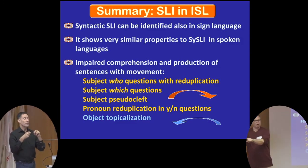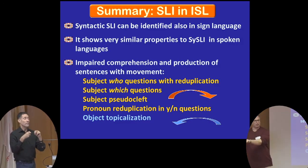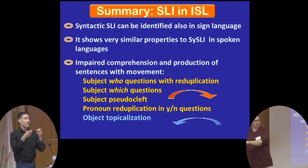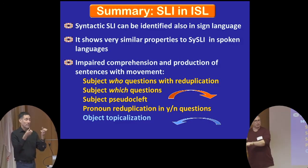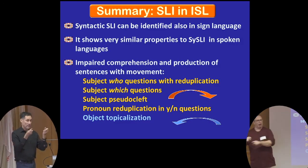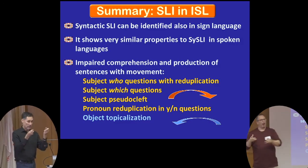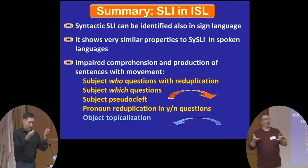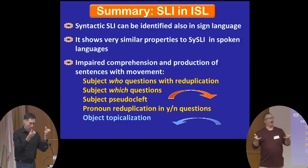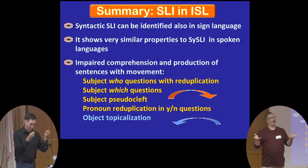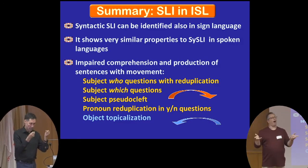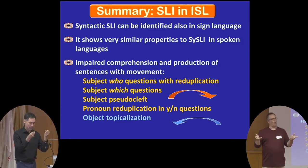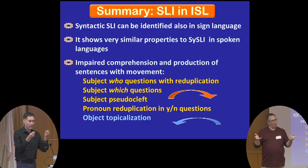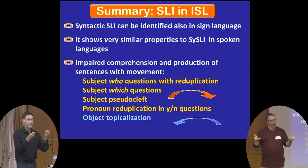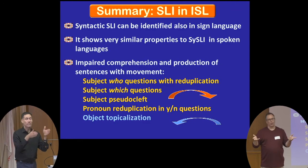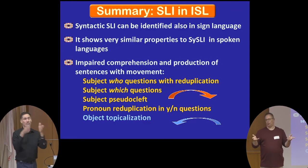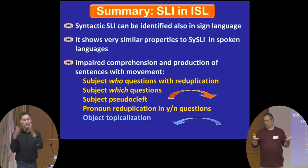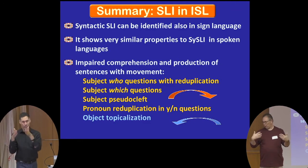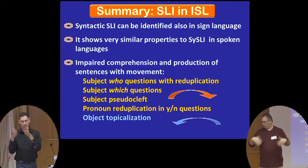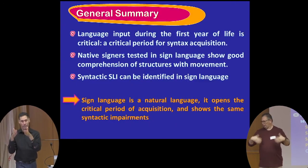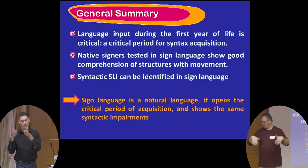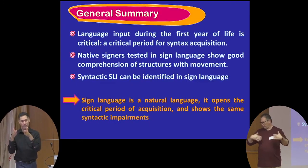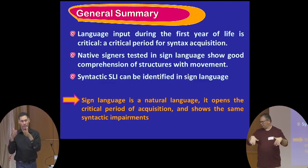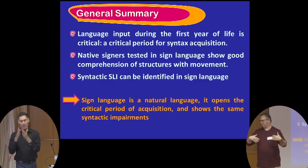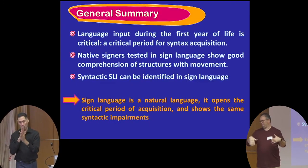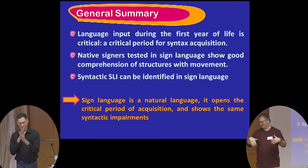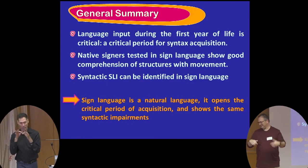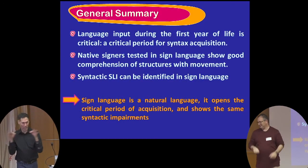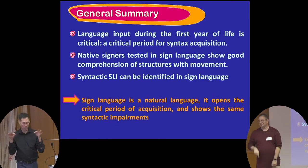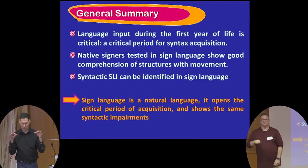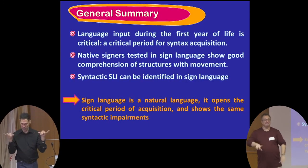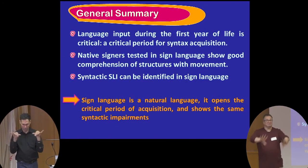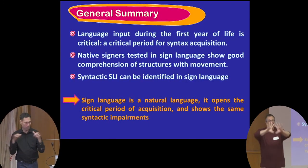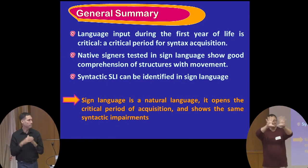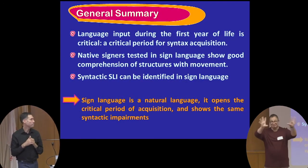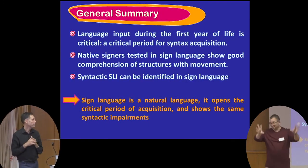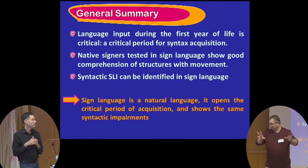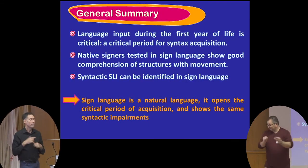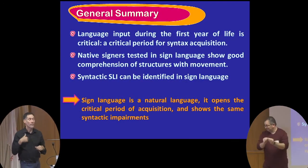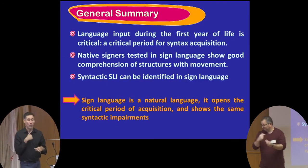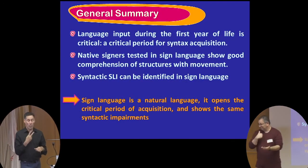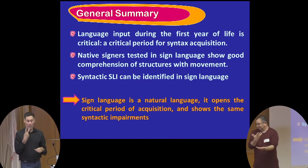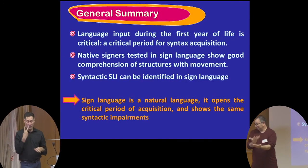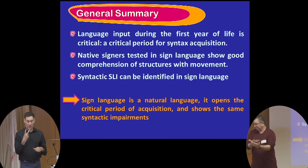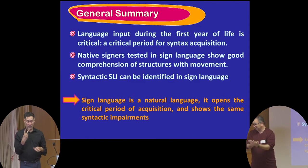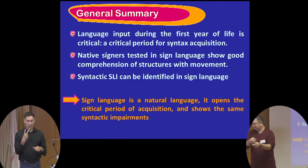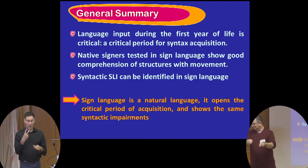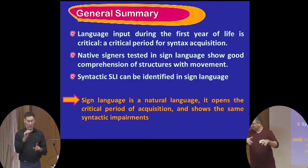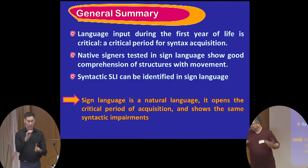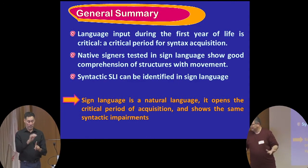language and in spoken language. And we see that language input during the first year of life is